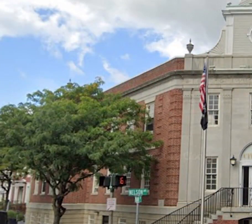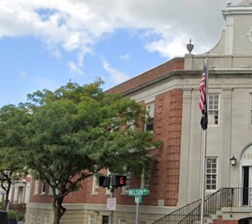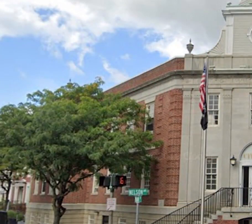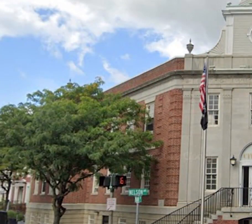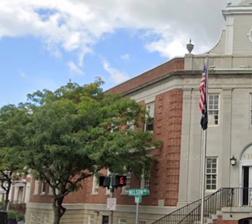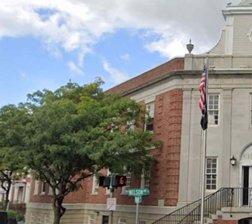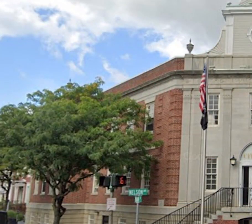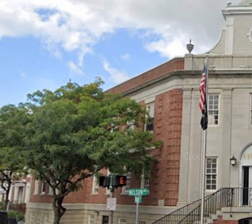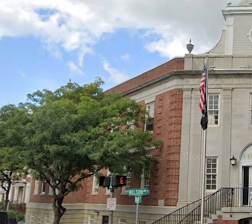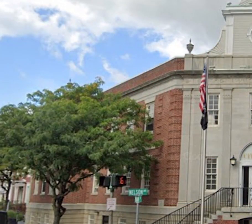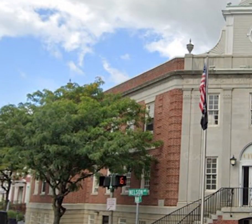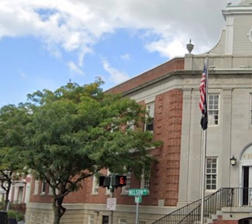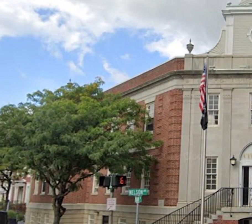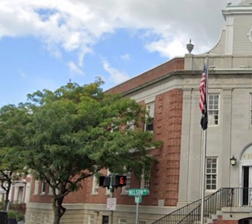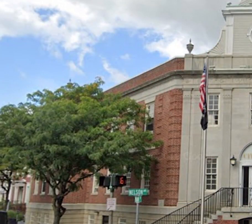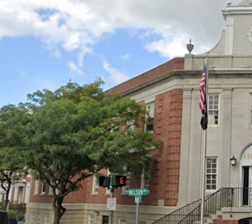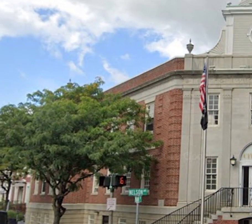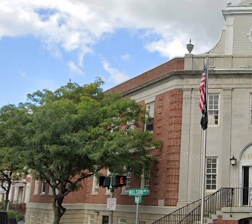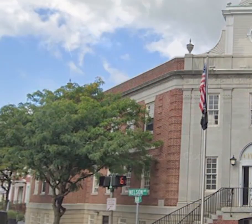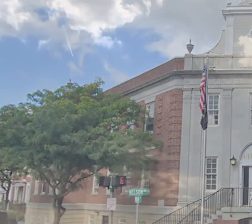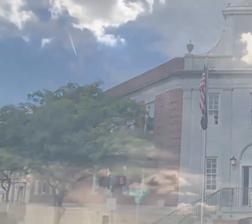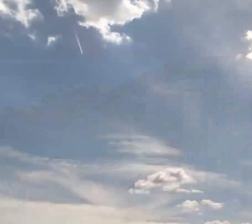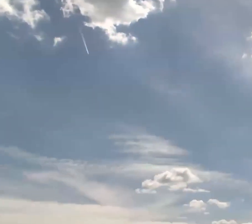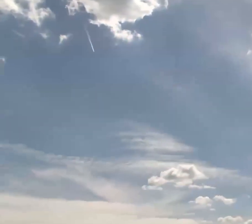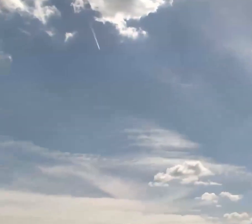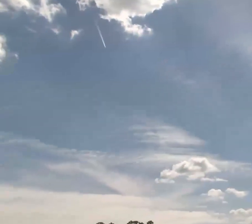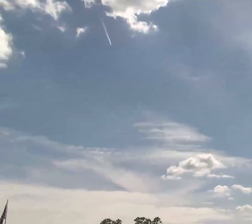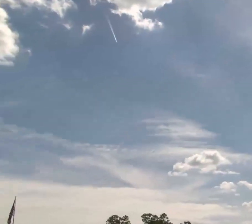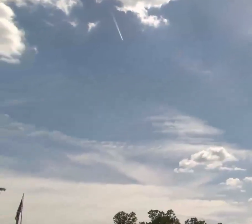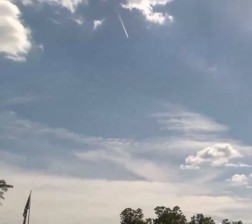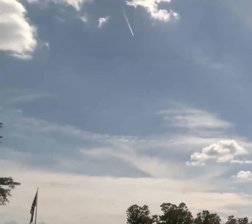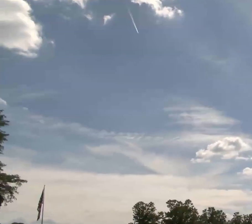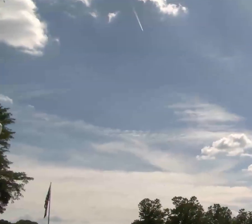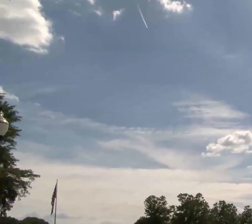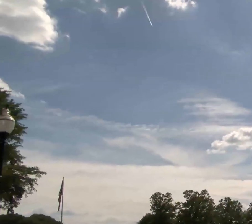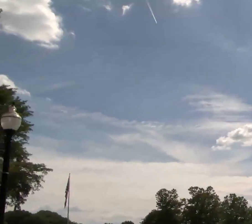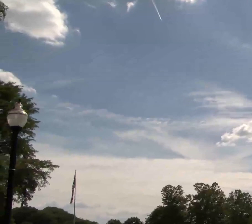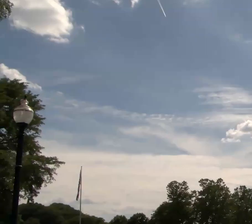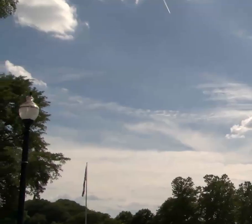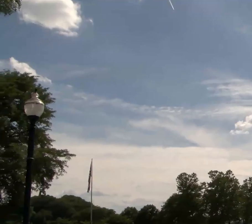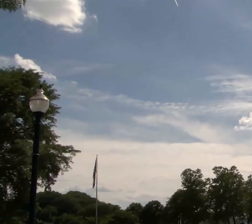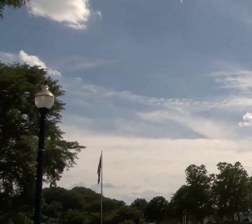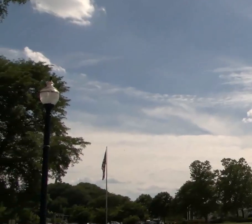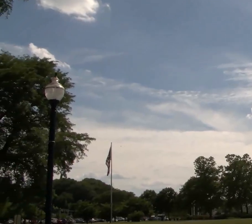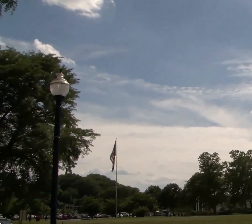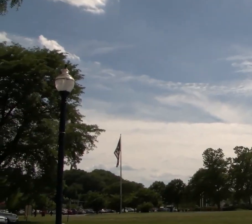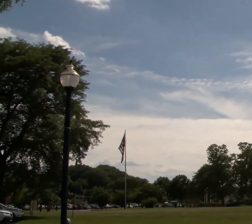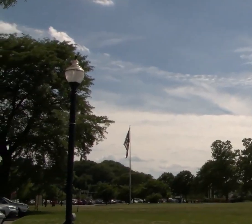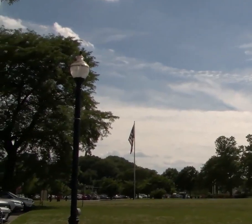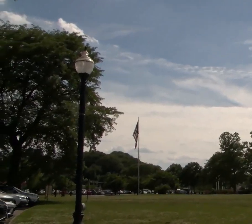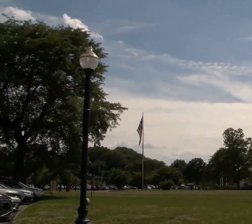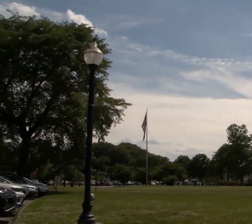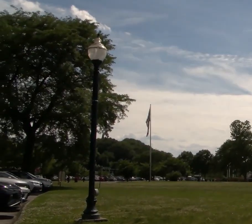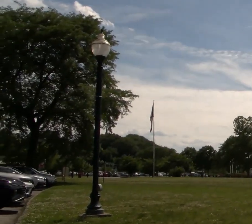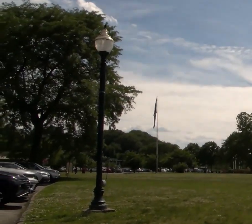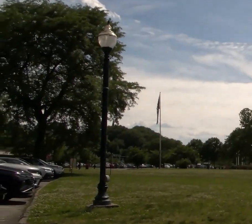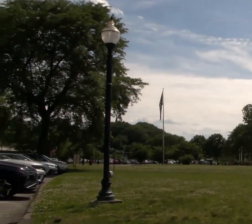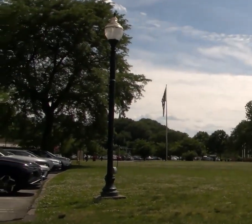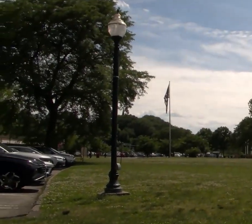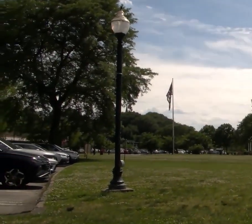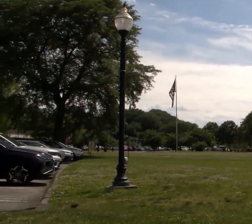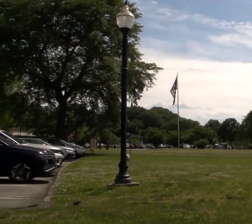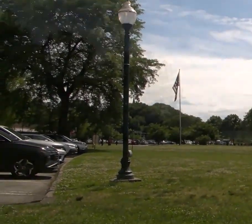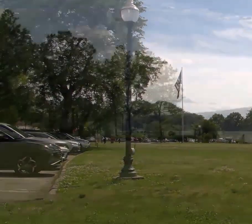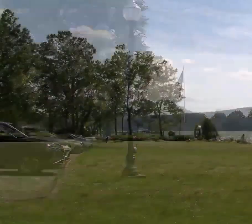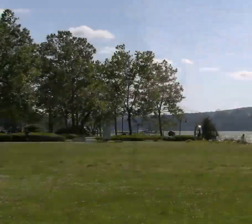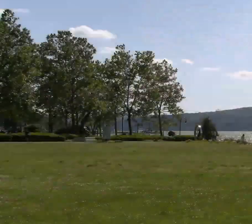we as a city have worked diligently to complete some of our DRI initiatives. I can proudly say that our Pugsley Park, located